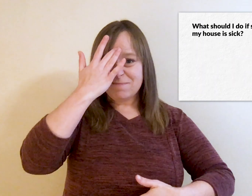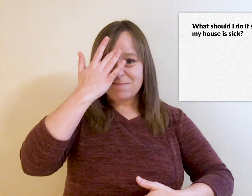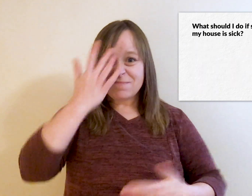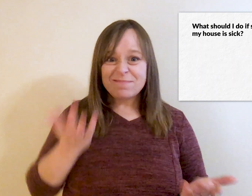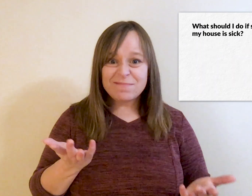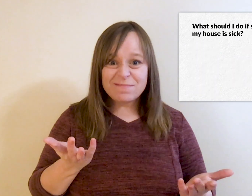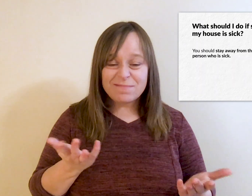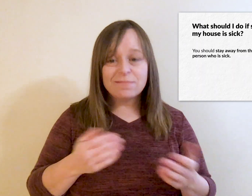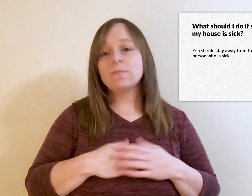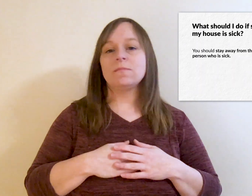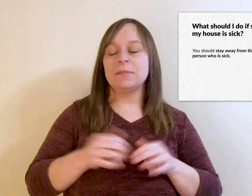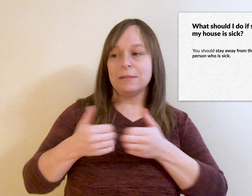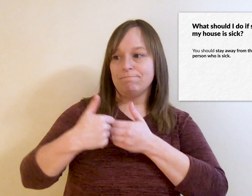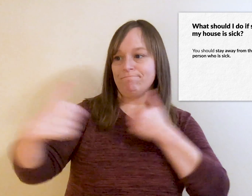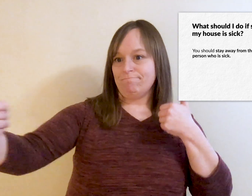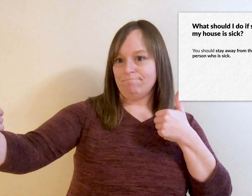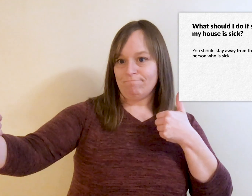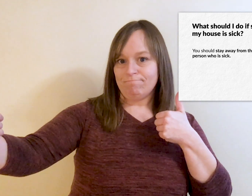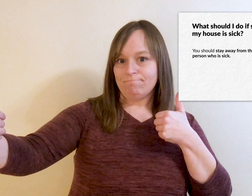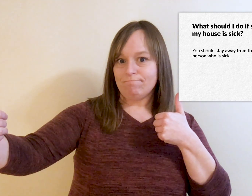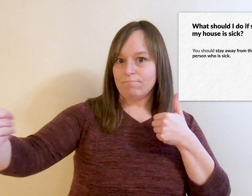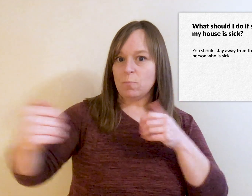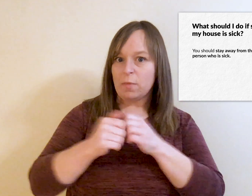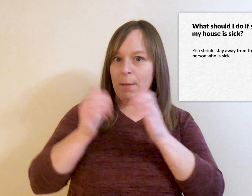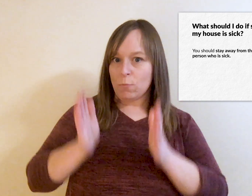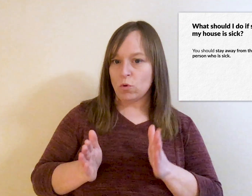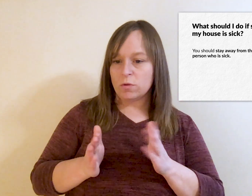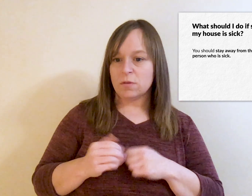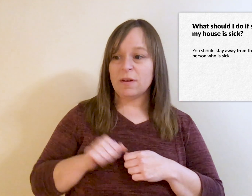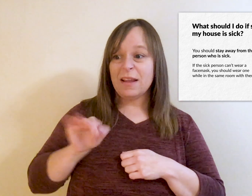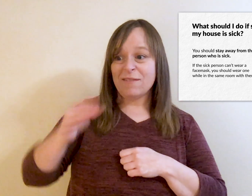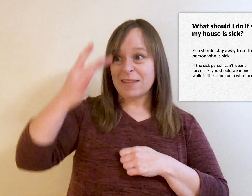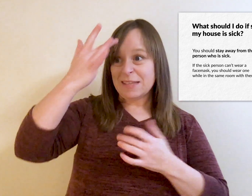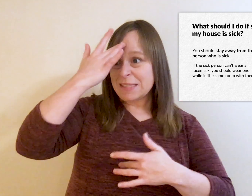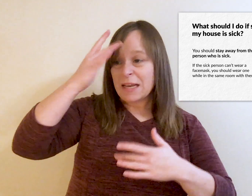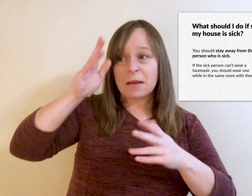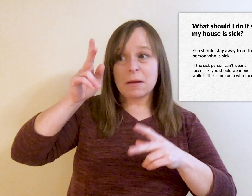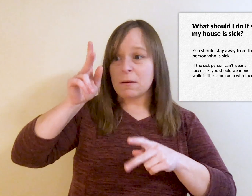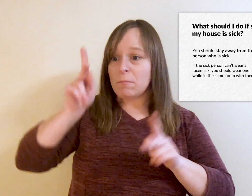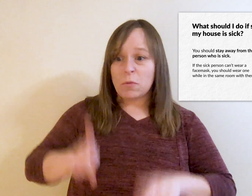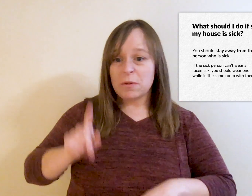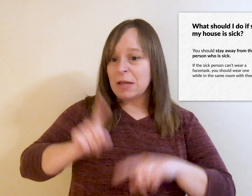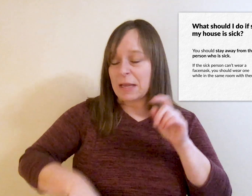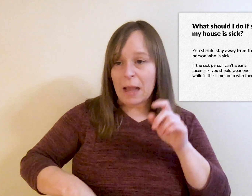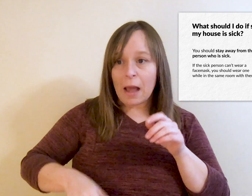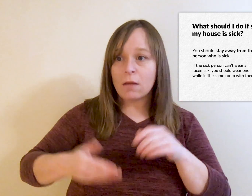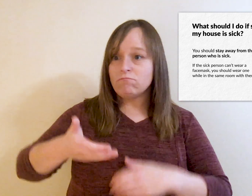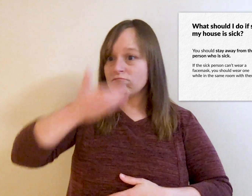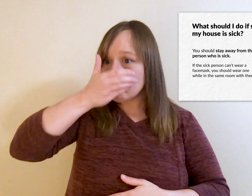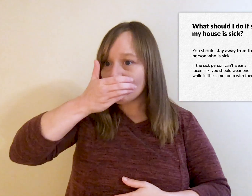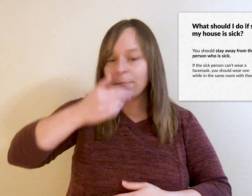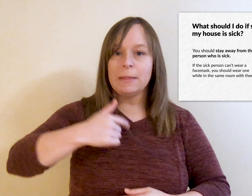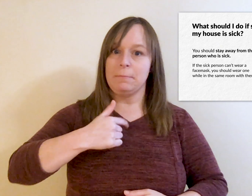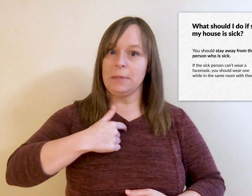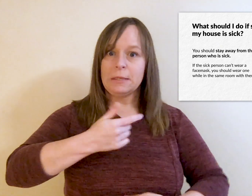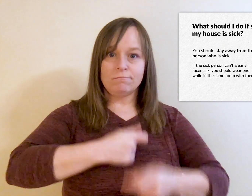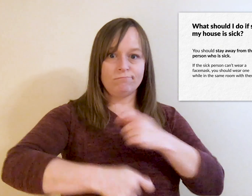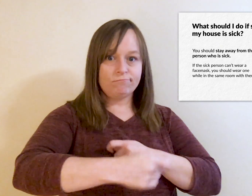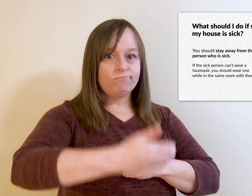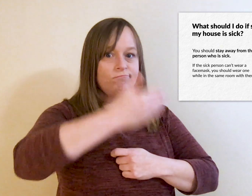is sick? You should stay away from the person who is sick. If the sick person can't wear a face mask, you should wear